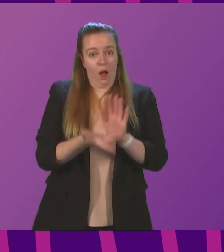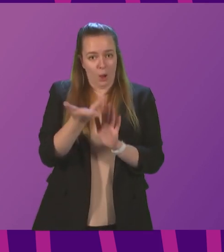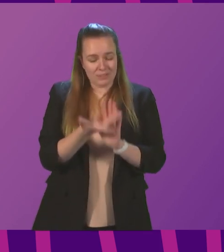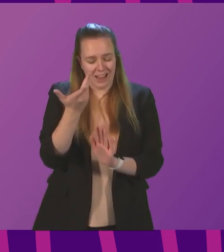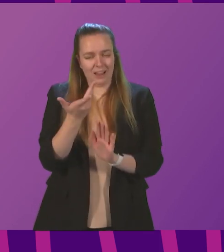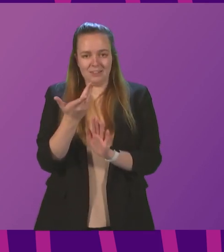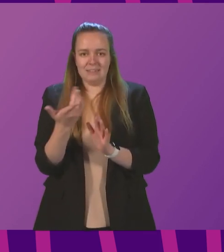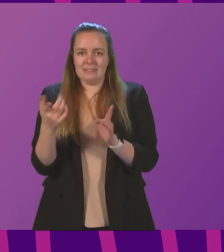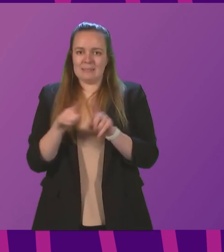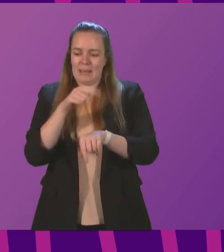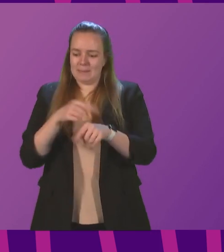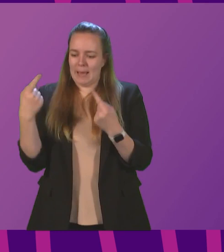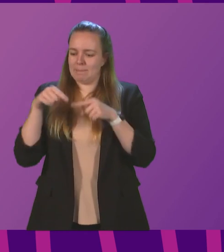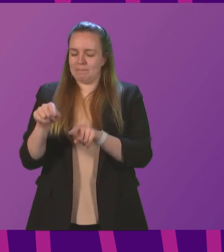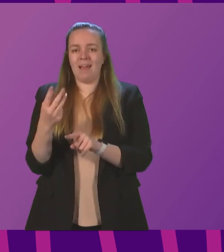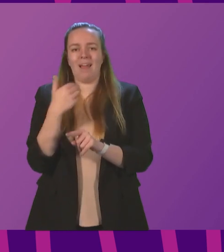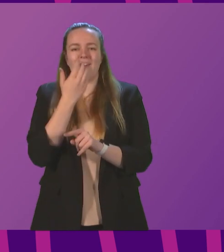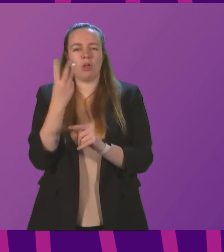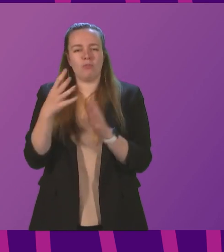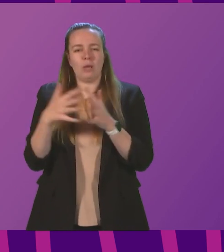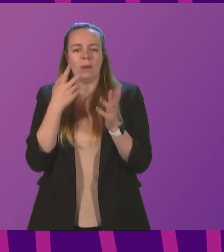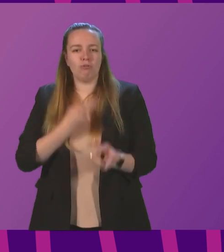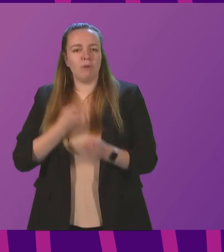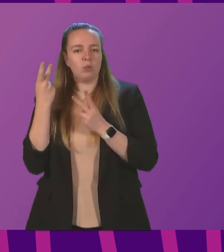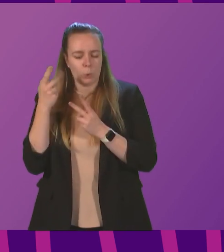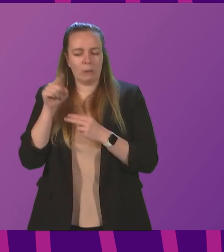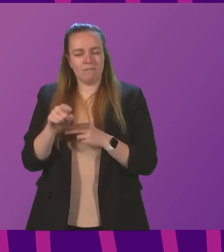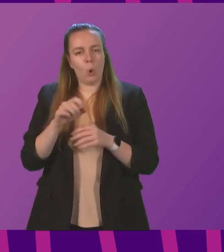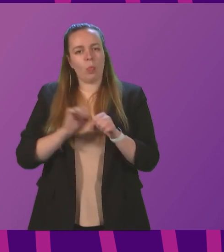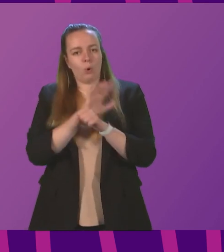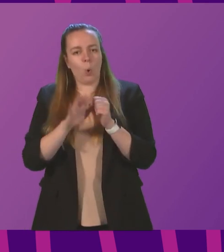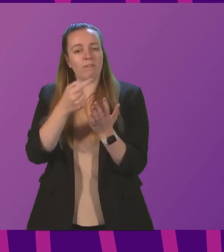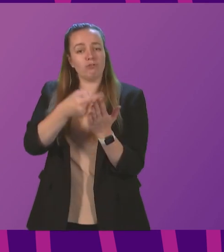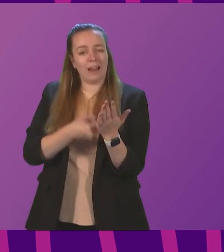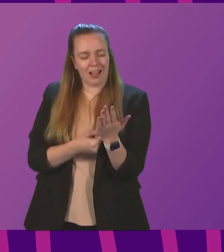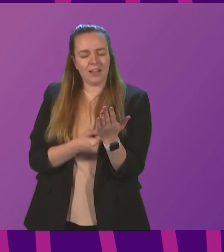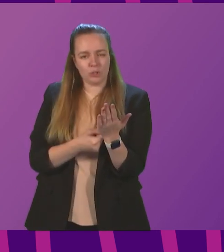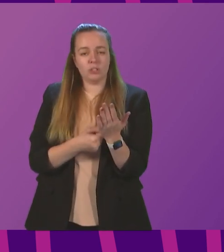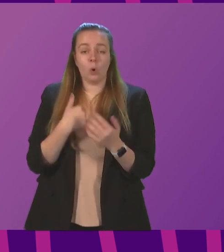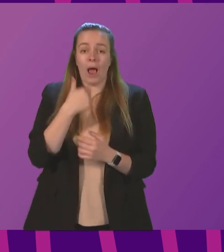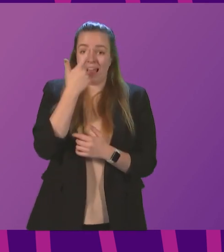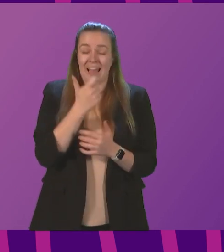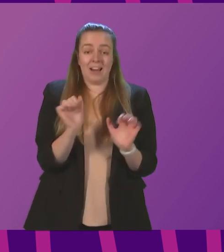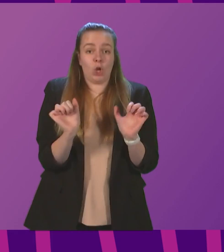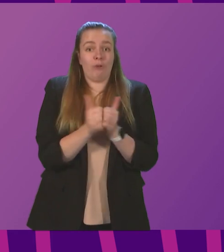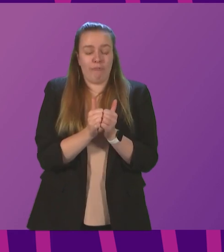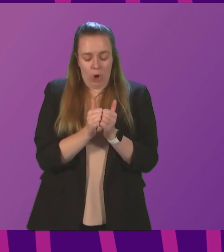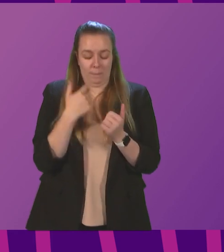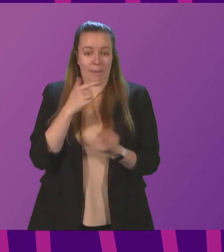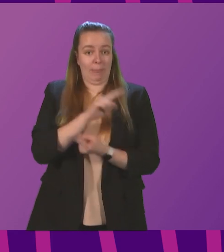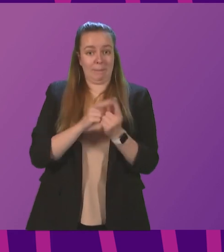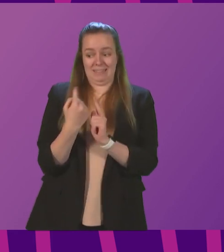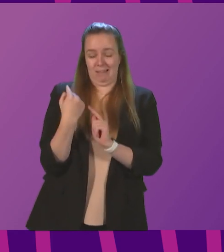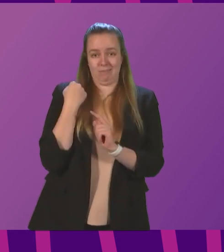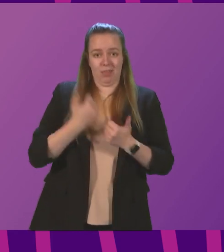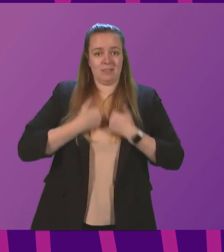coincides with the latest three-week review point for the remaining COVID regulations. I can confirm that at our meeting earlier